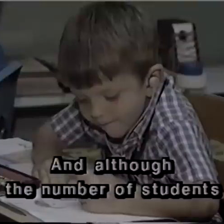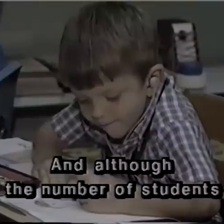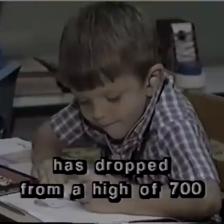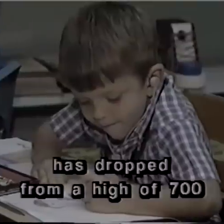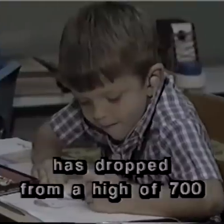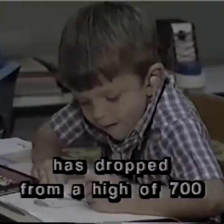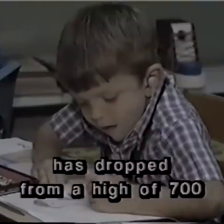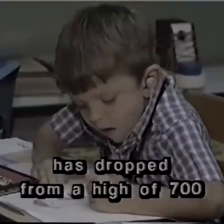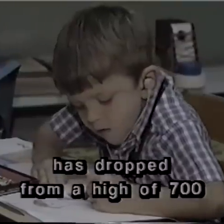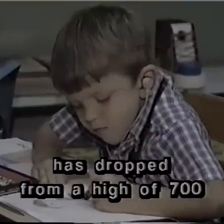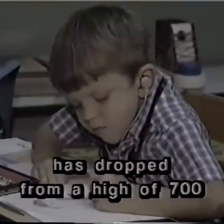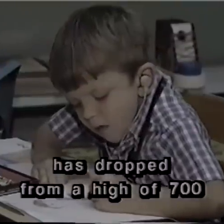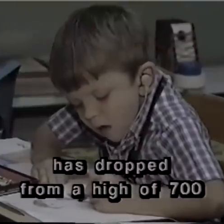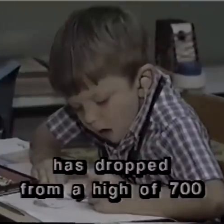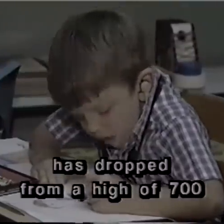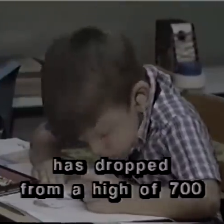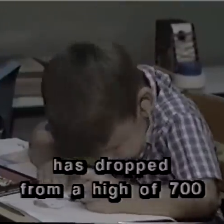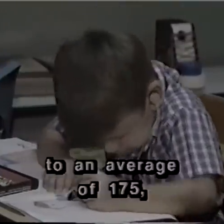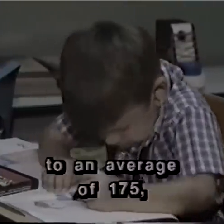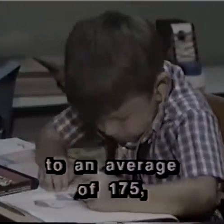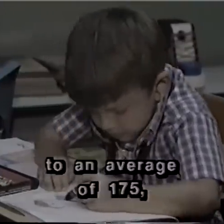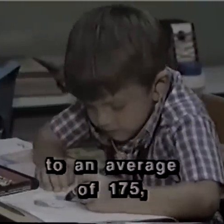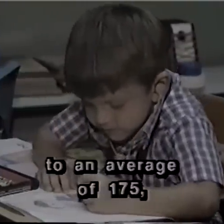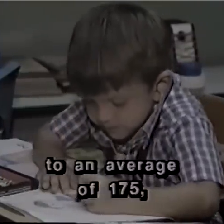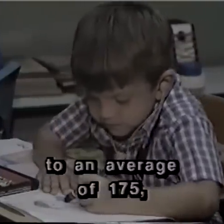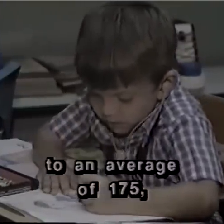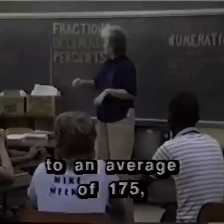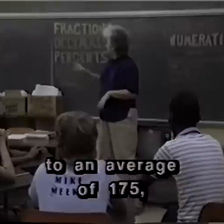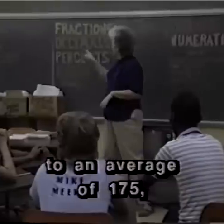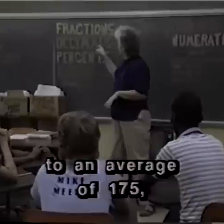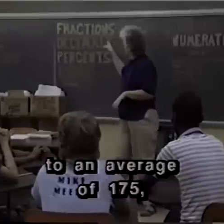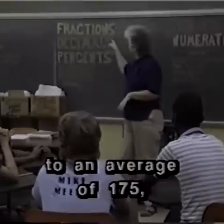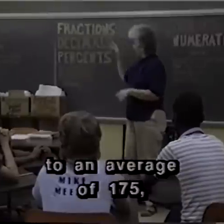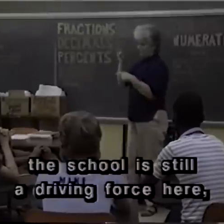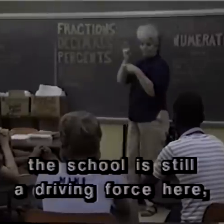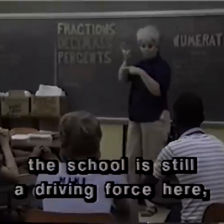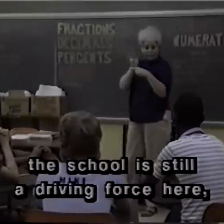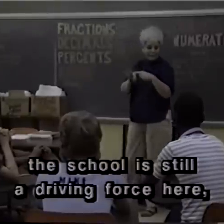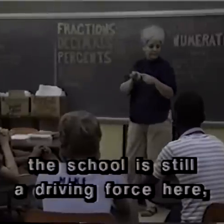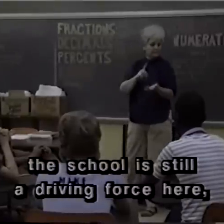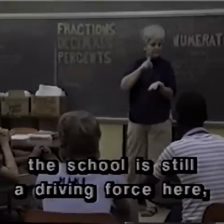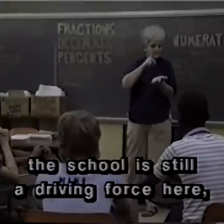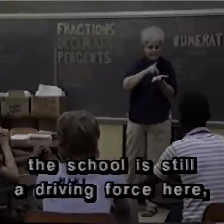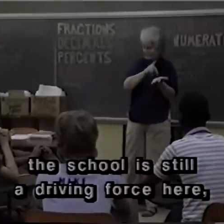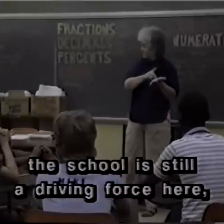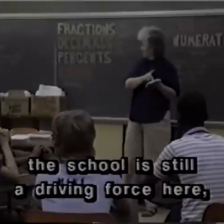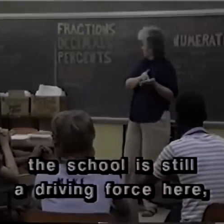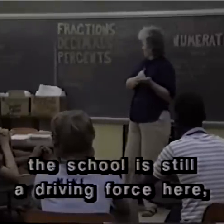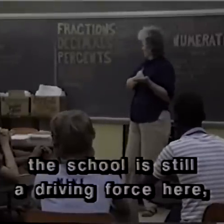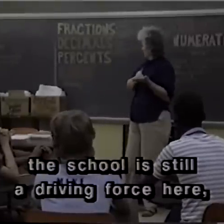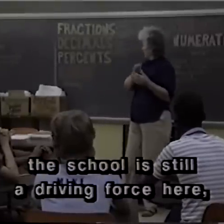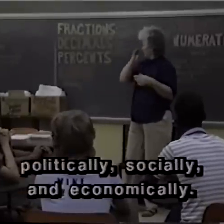has dropped from a high of 700 to an average of 175, the school is still a driving force here politically,